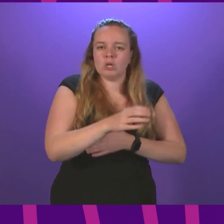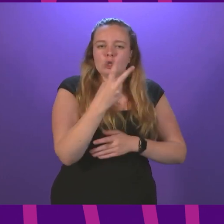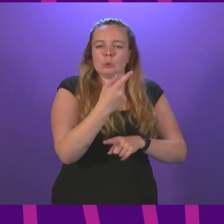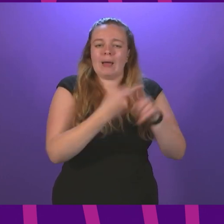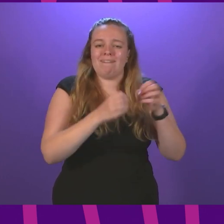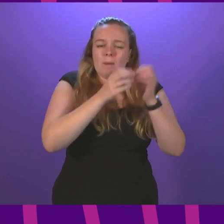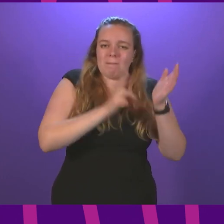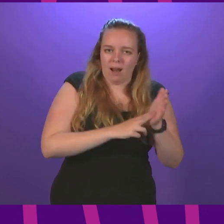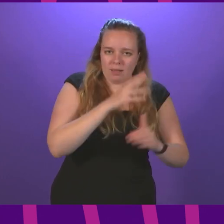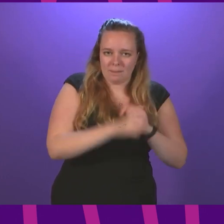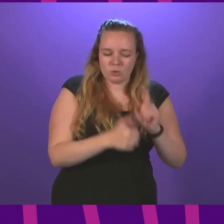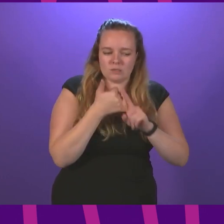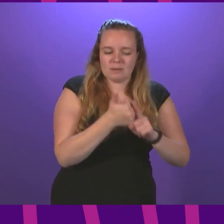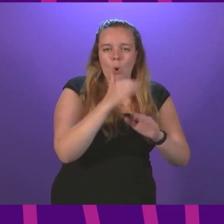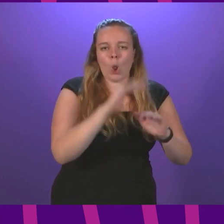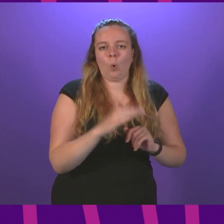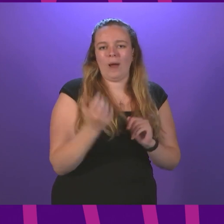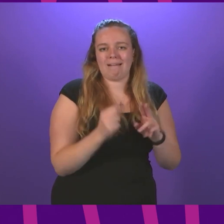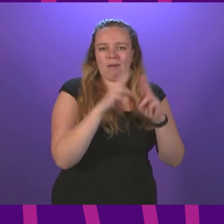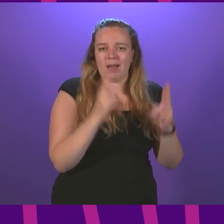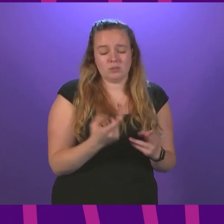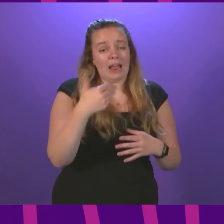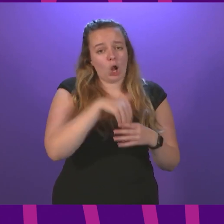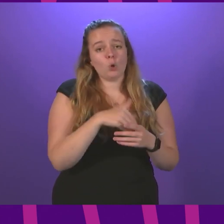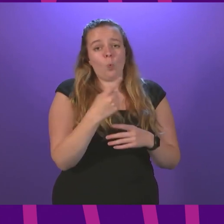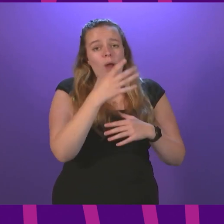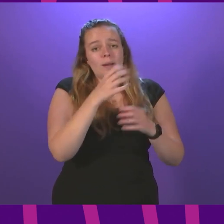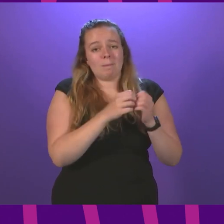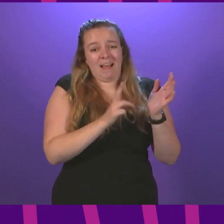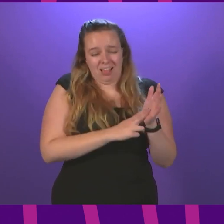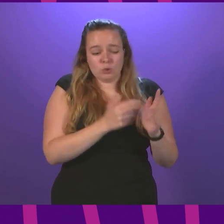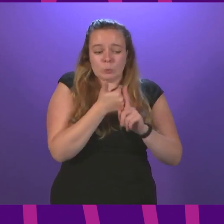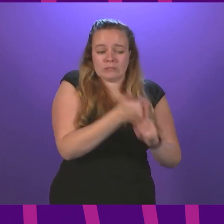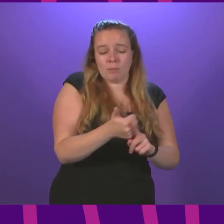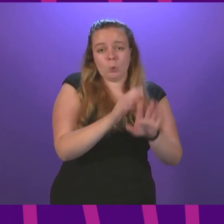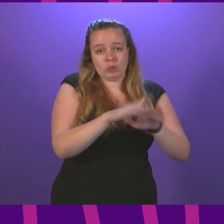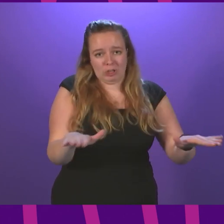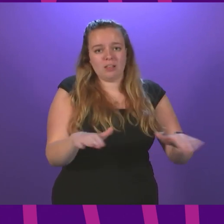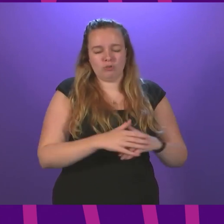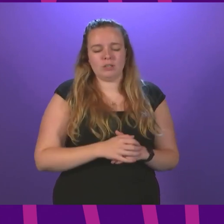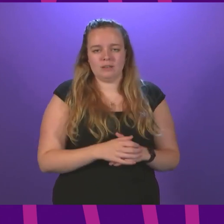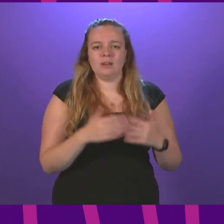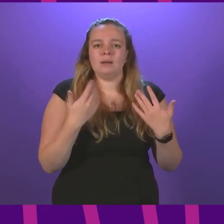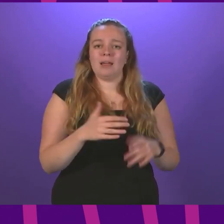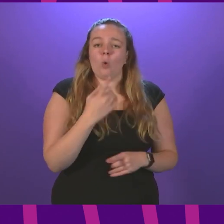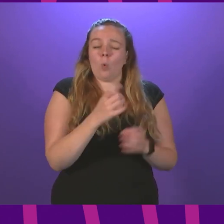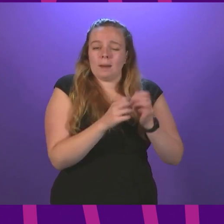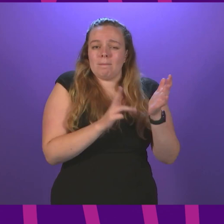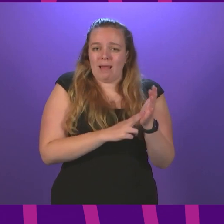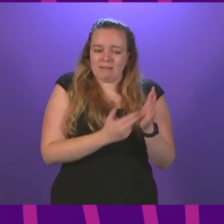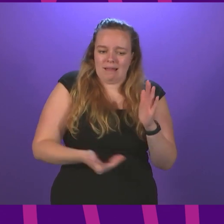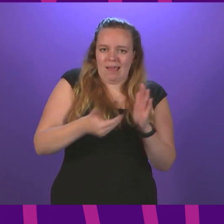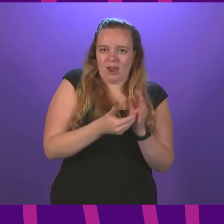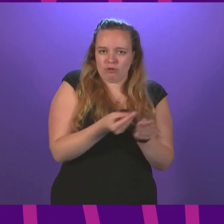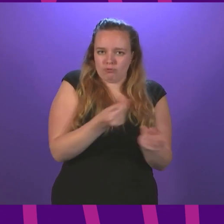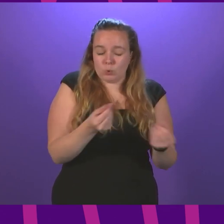to support low-income households, including nearly £1 billion to directly support children. We made over £1 billion of additional